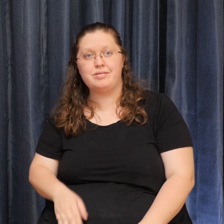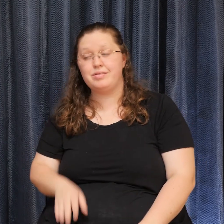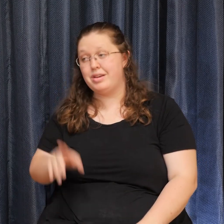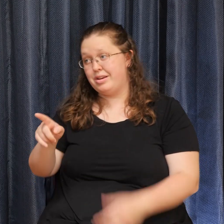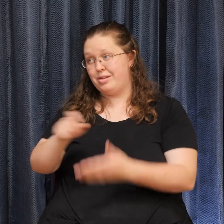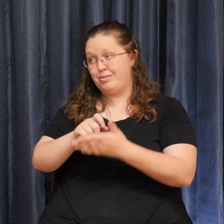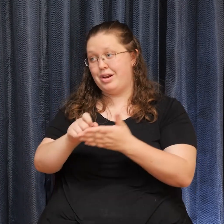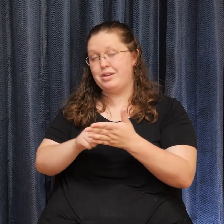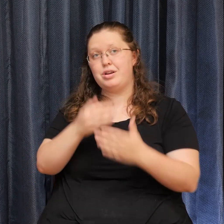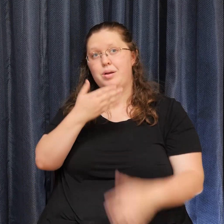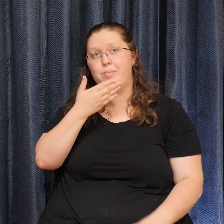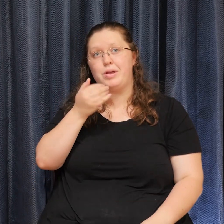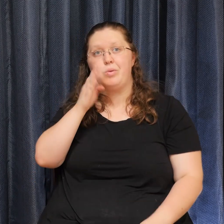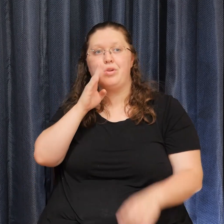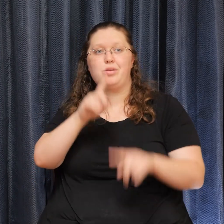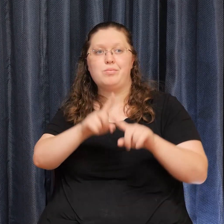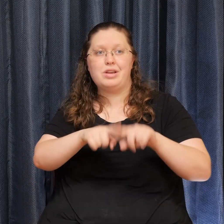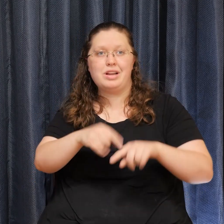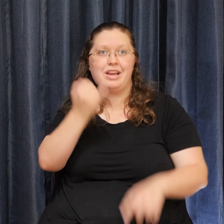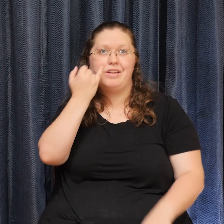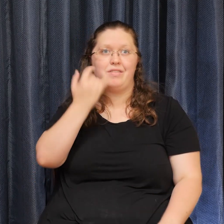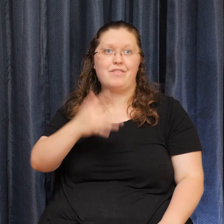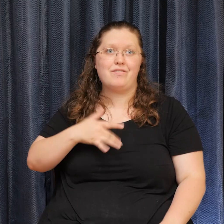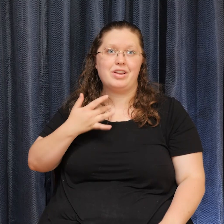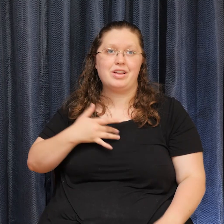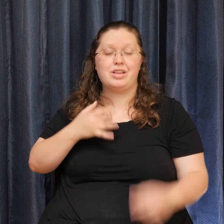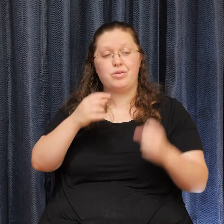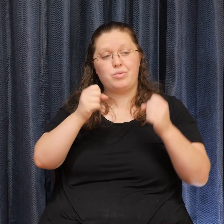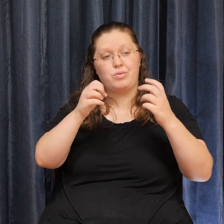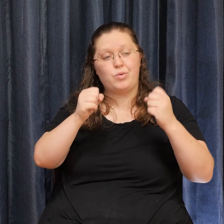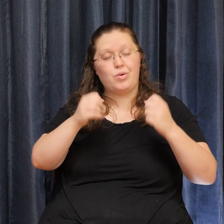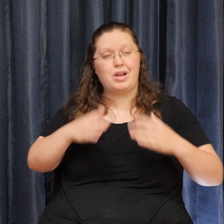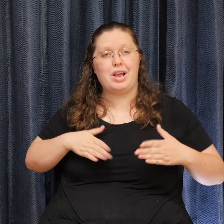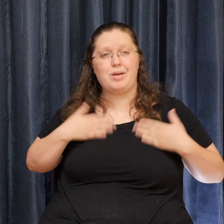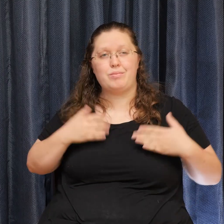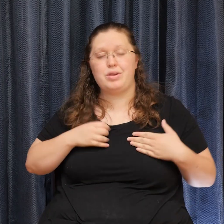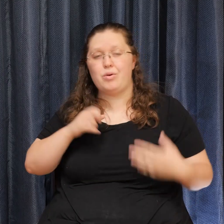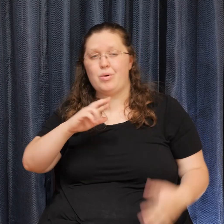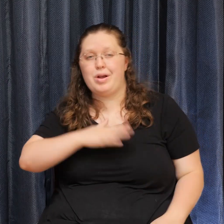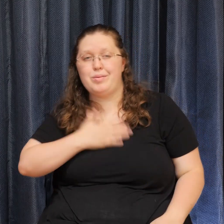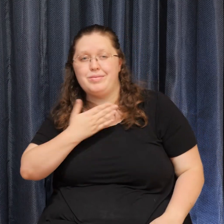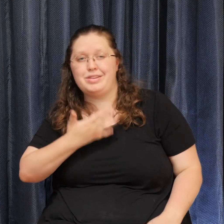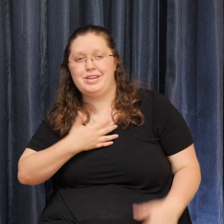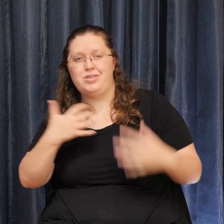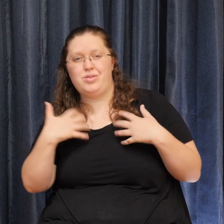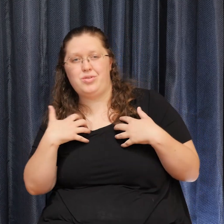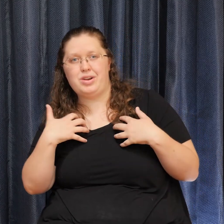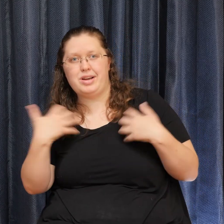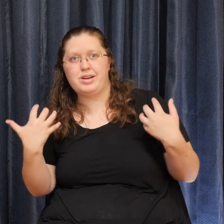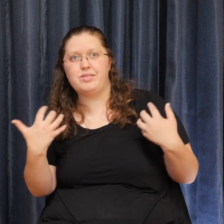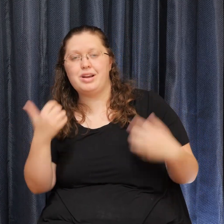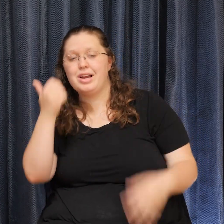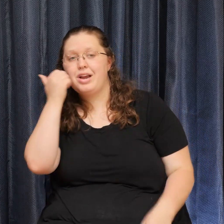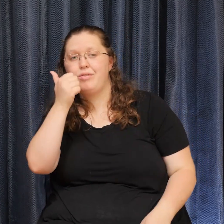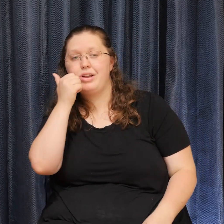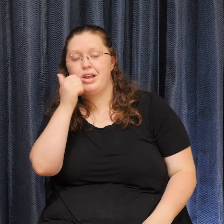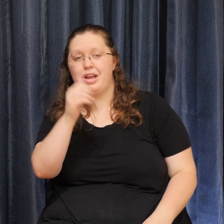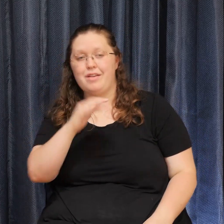And happy Or upset Angry or jealous In your everyday moods Your best can change From one moment To the next